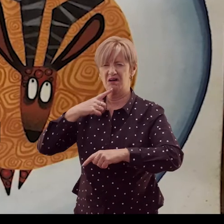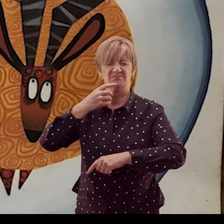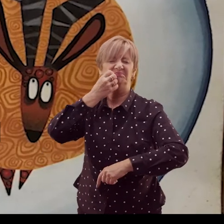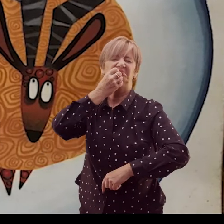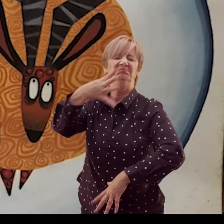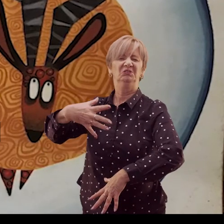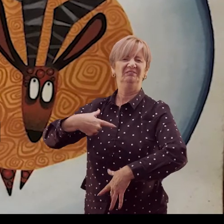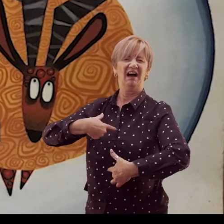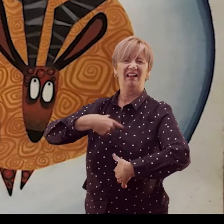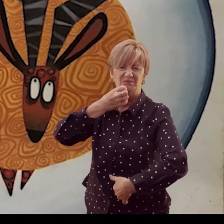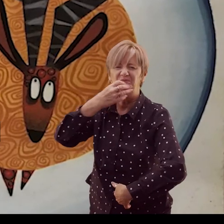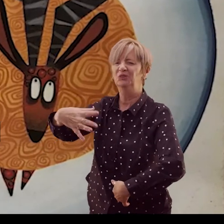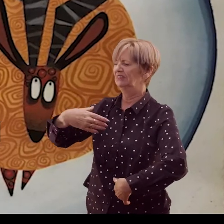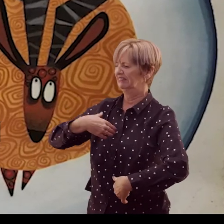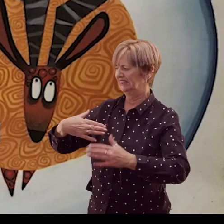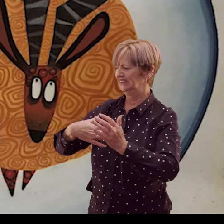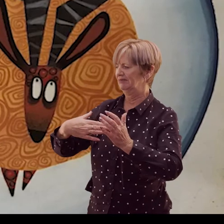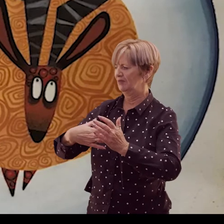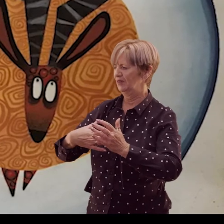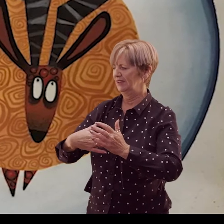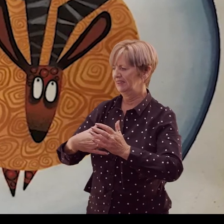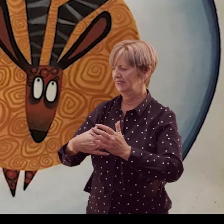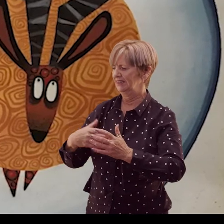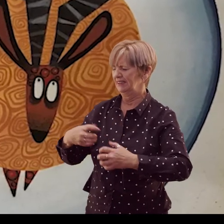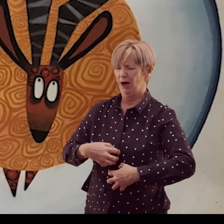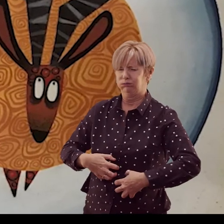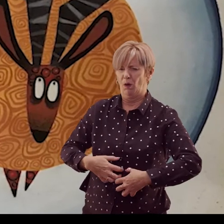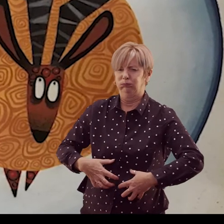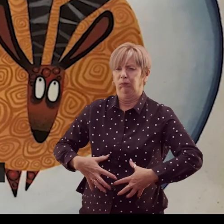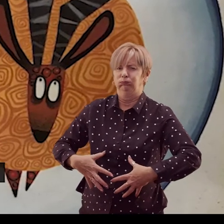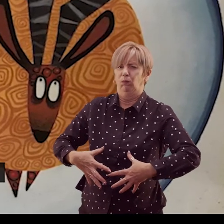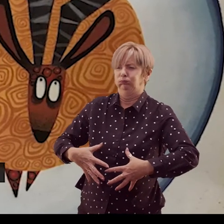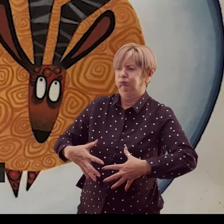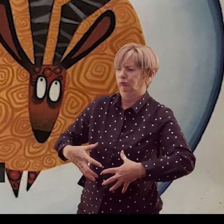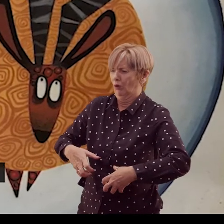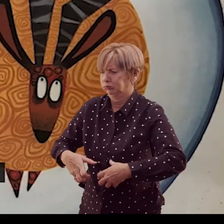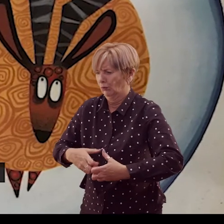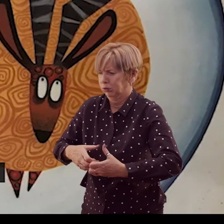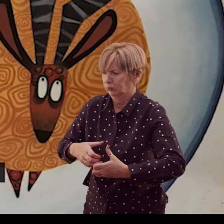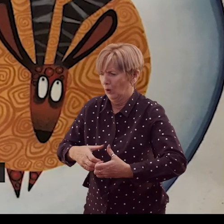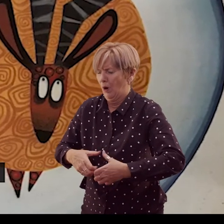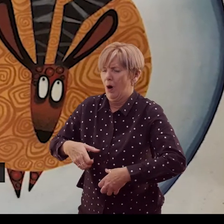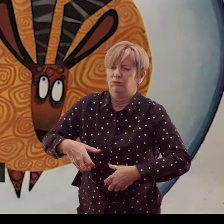finest looking animal in the forest. And at the risk of indigestion, he gave a short gallop into the cave.